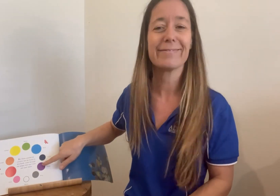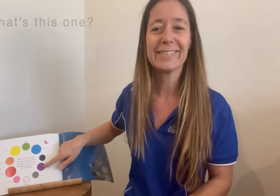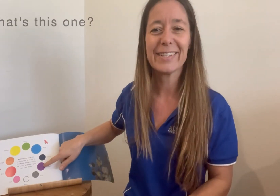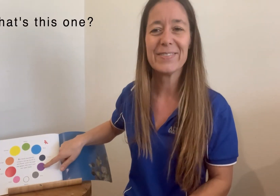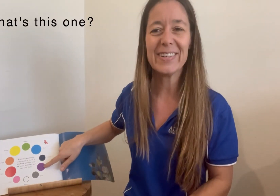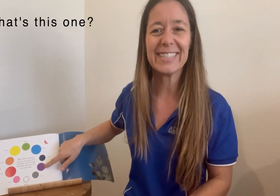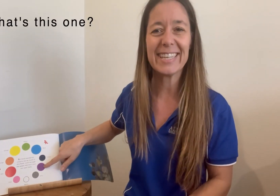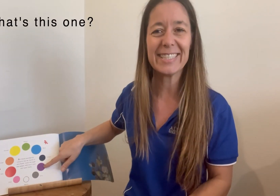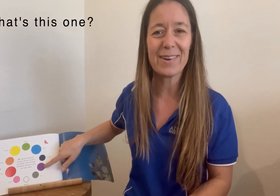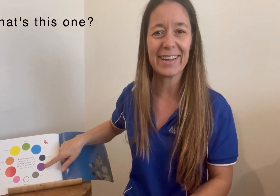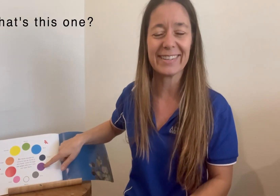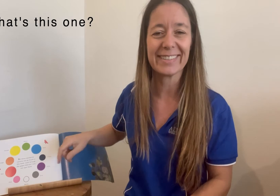What's this one?